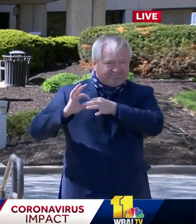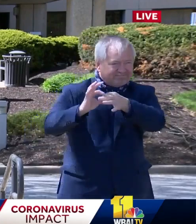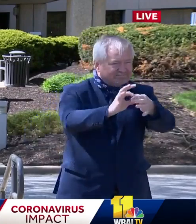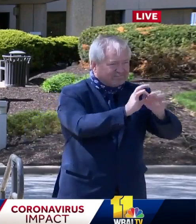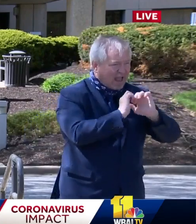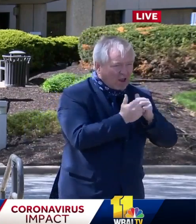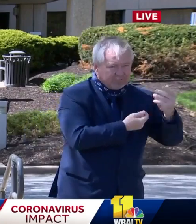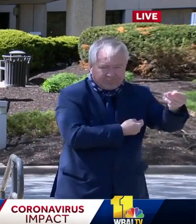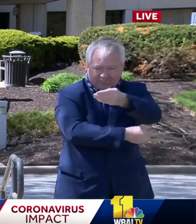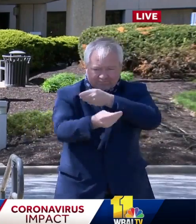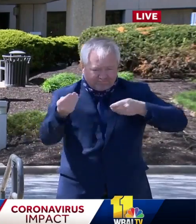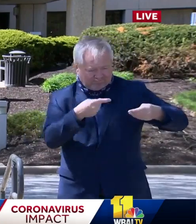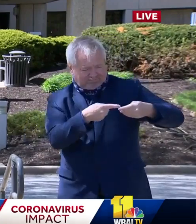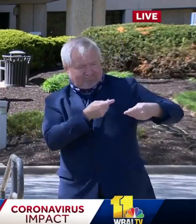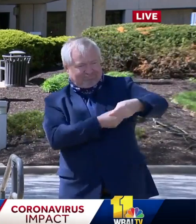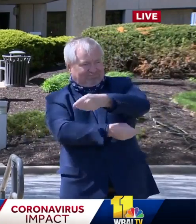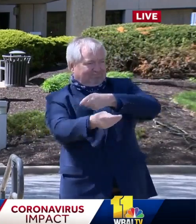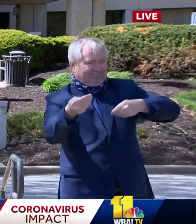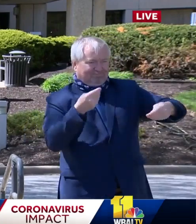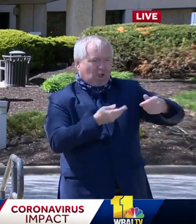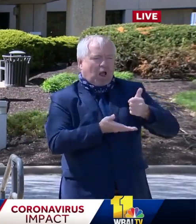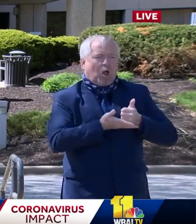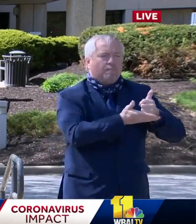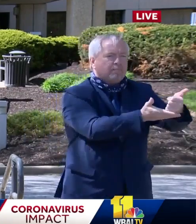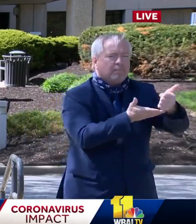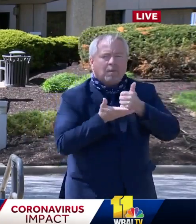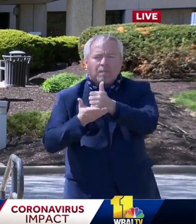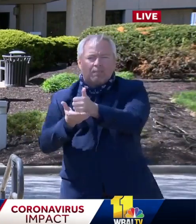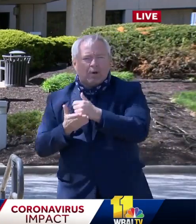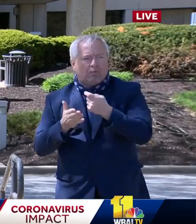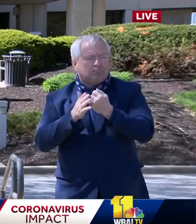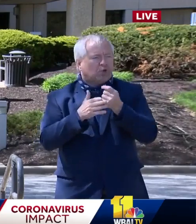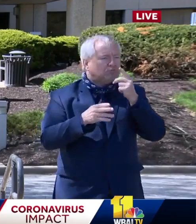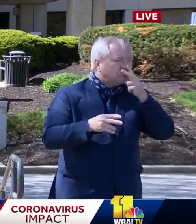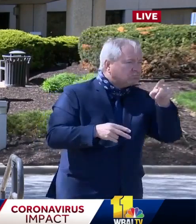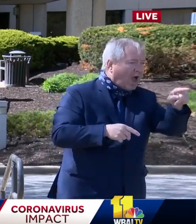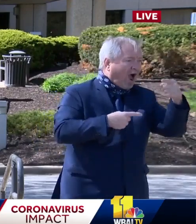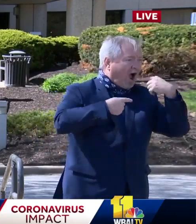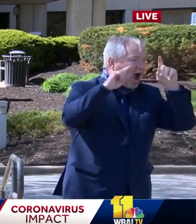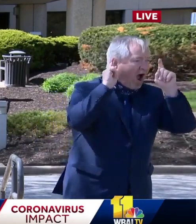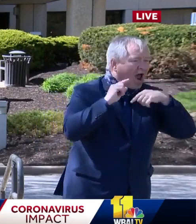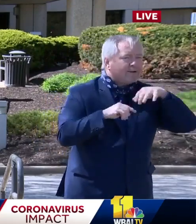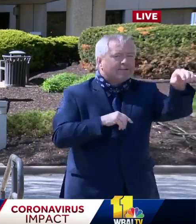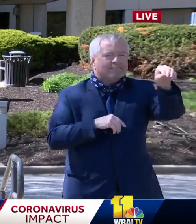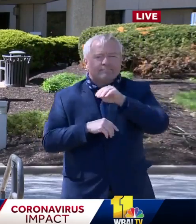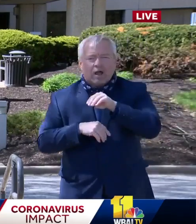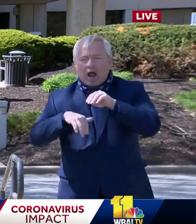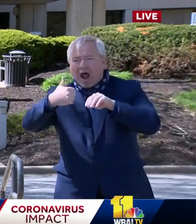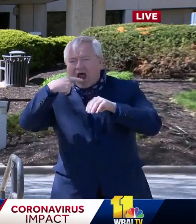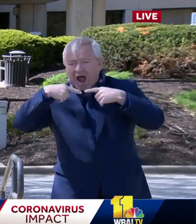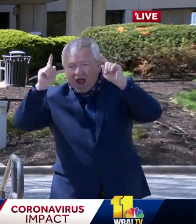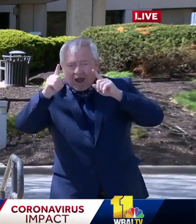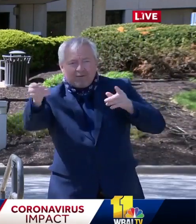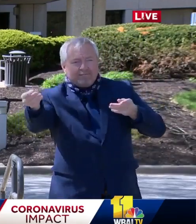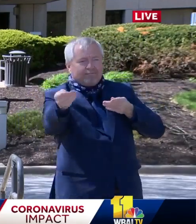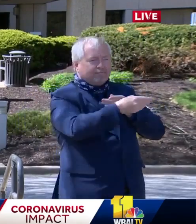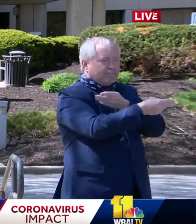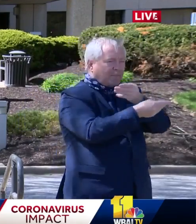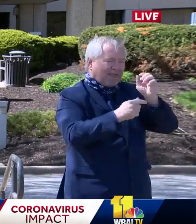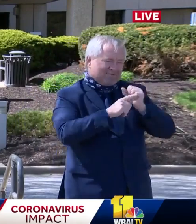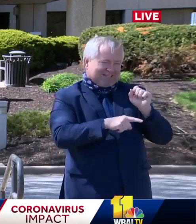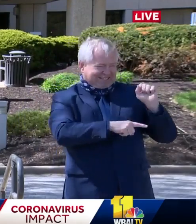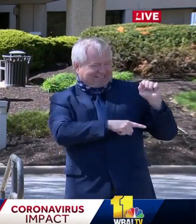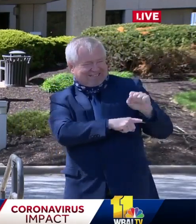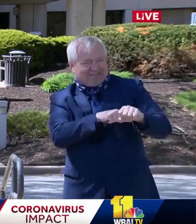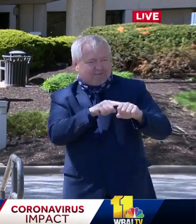practices in order to identify the most effective and efficient ways to combat this pandemic. Our entire